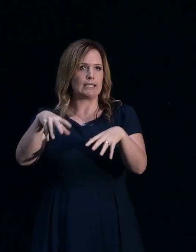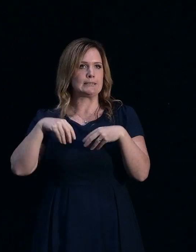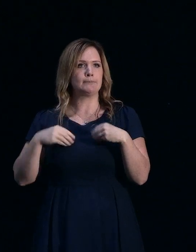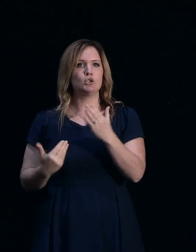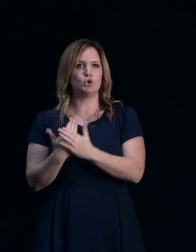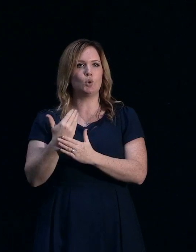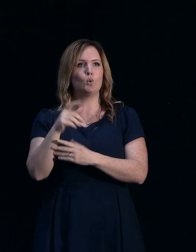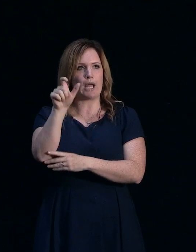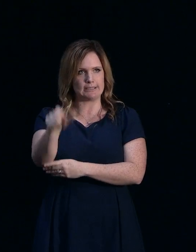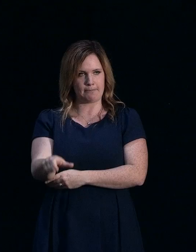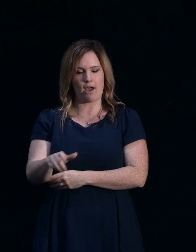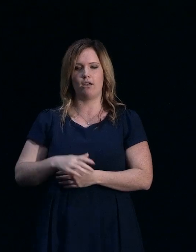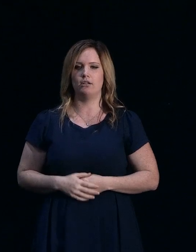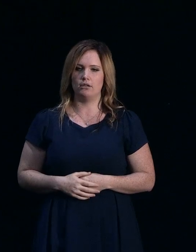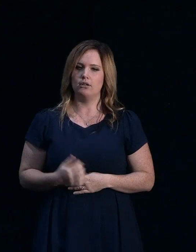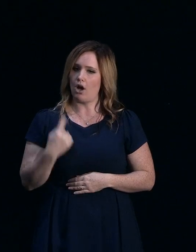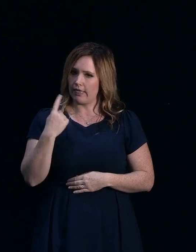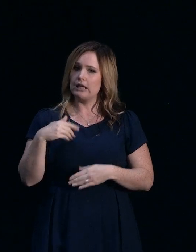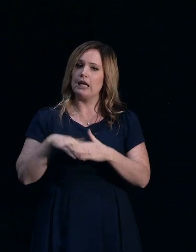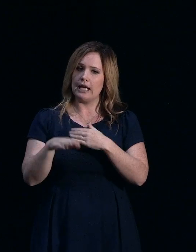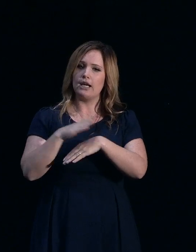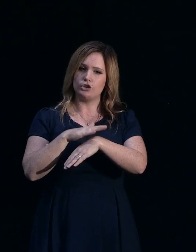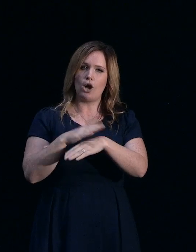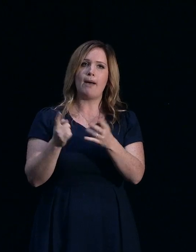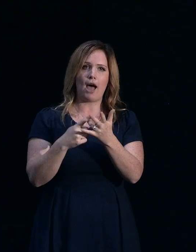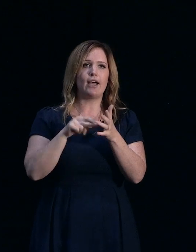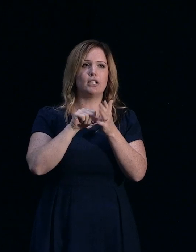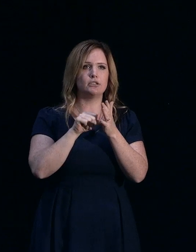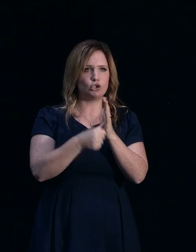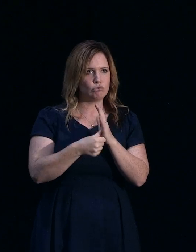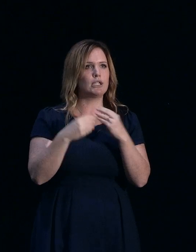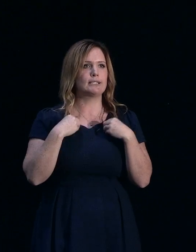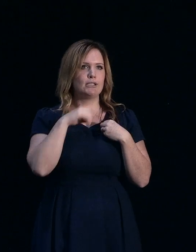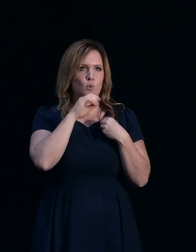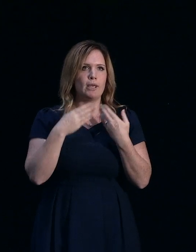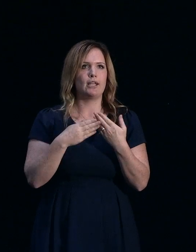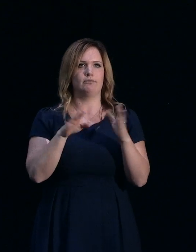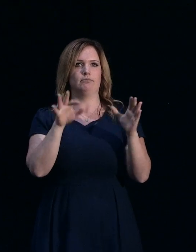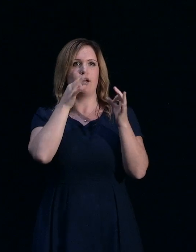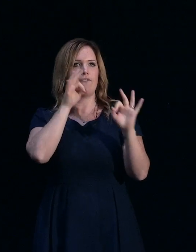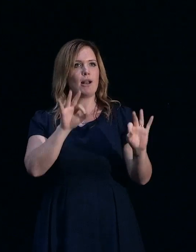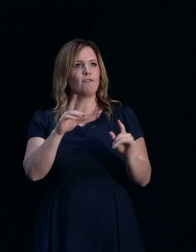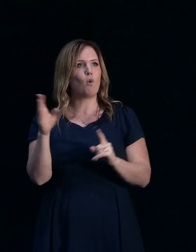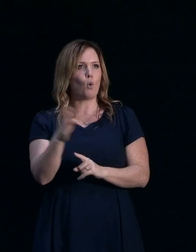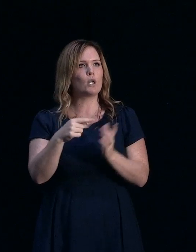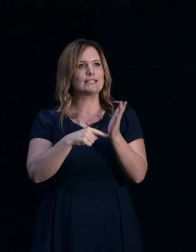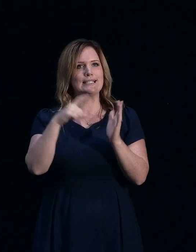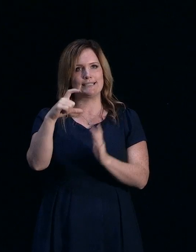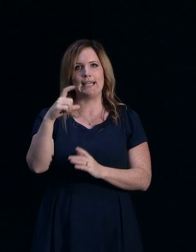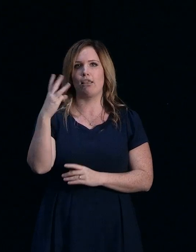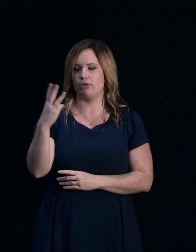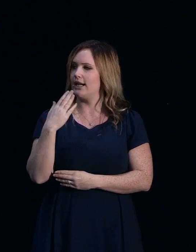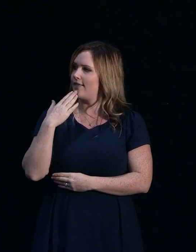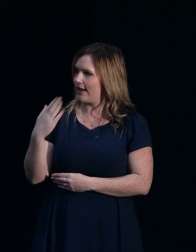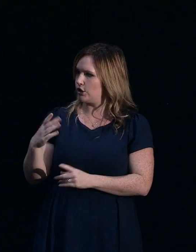look, I think the market will slowly open up and I think full insurance will be available again in TC3 sometime in the near future. Great. Thanks, David.